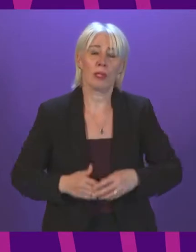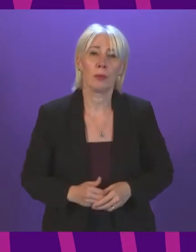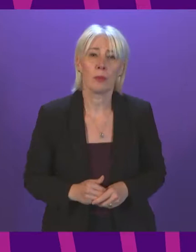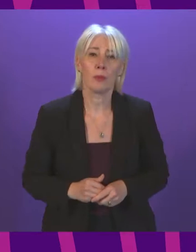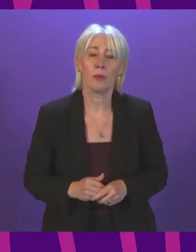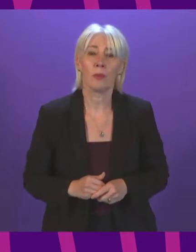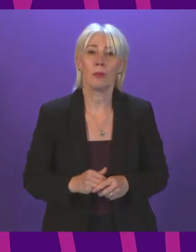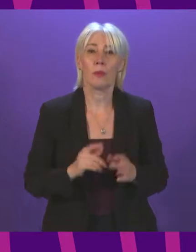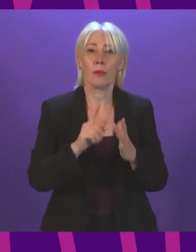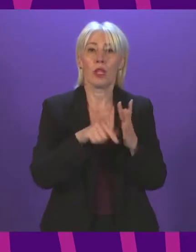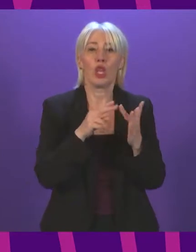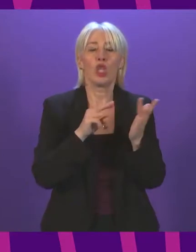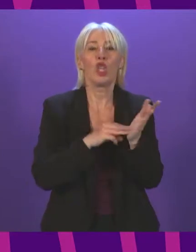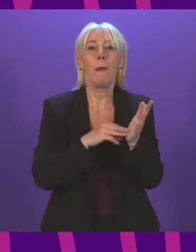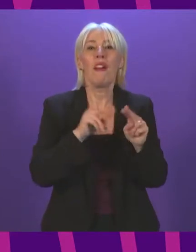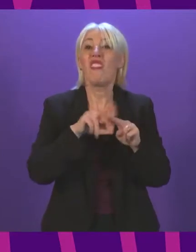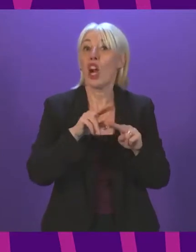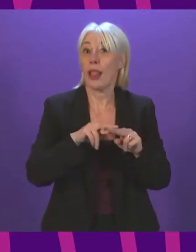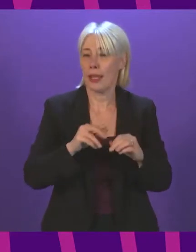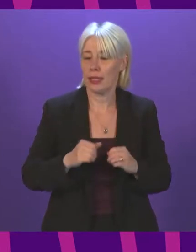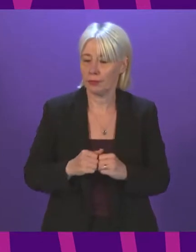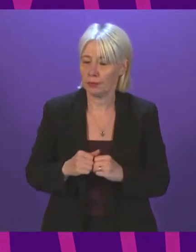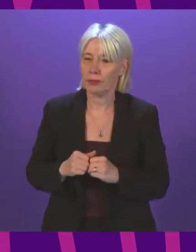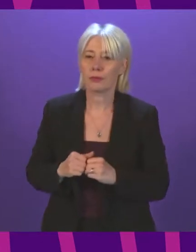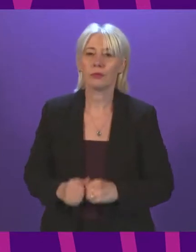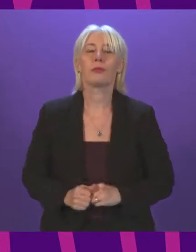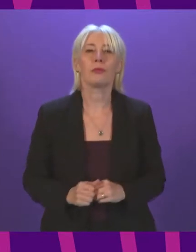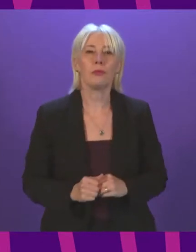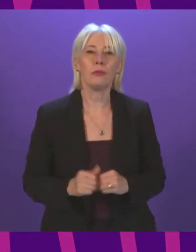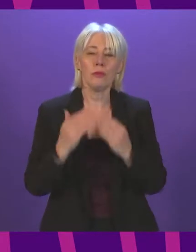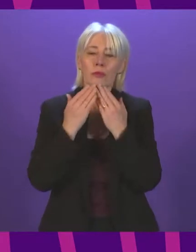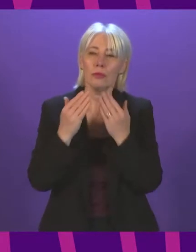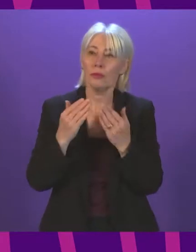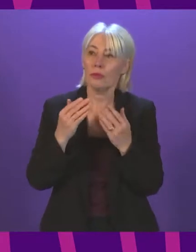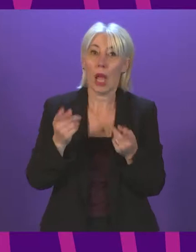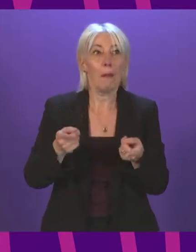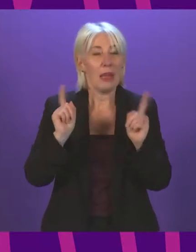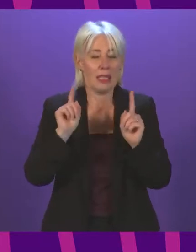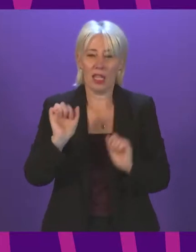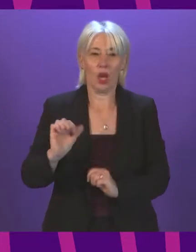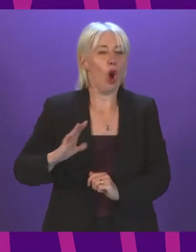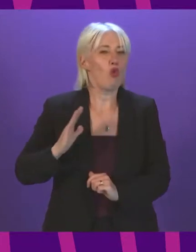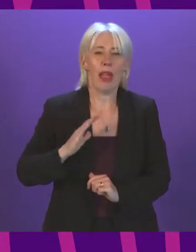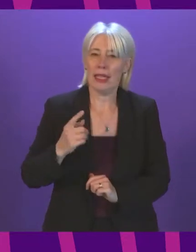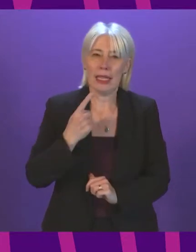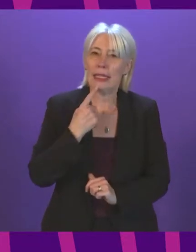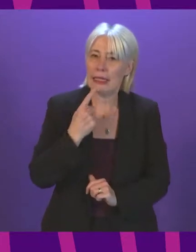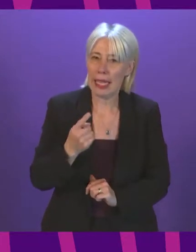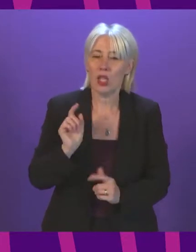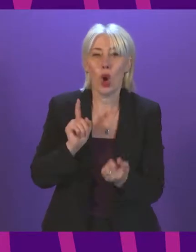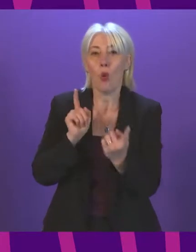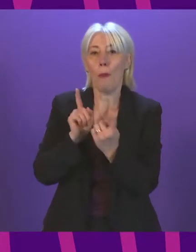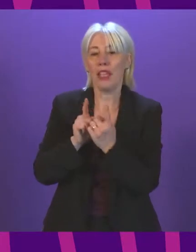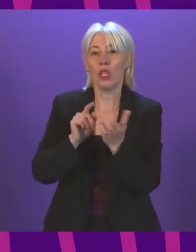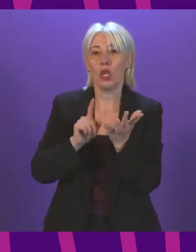Jim Fairley. Thank you, President Officer. As the Minister has already said, she is meeting with the